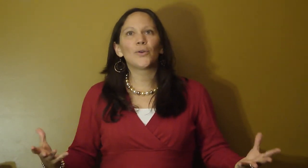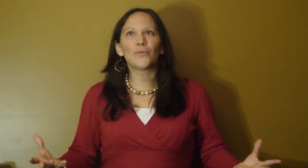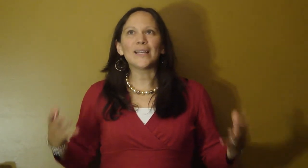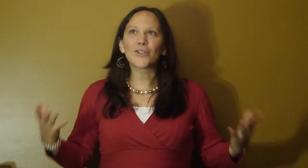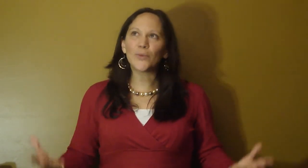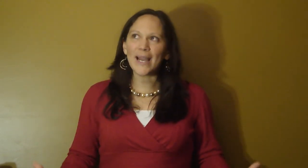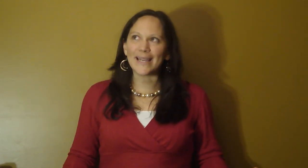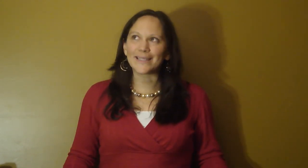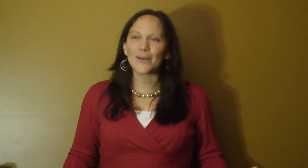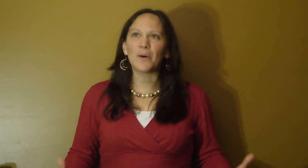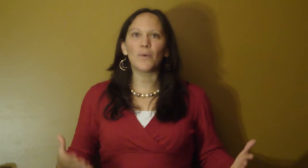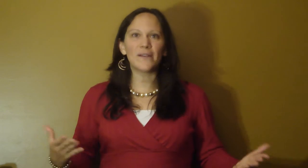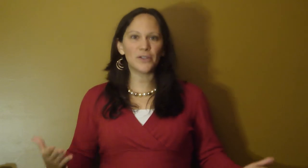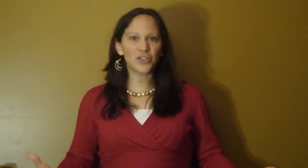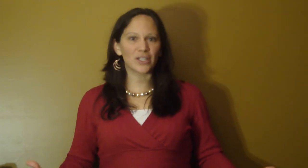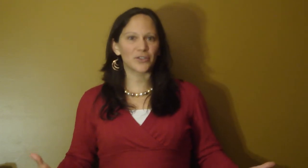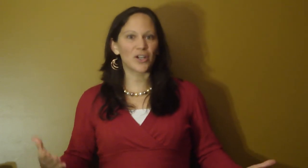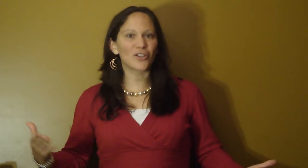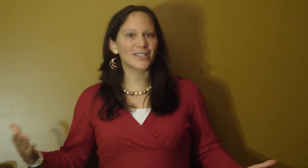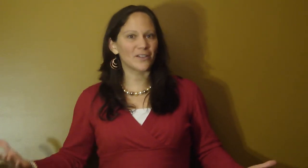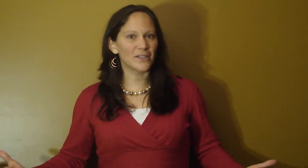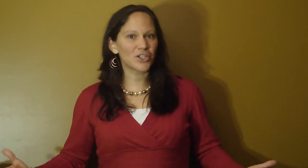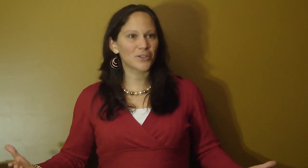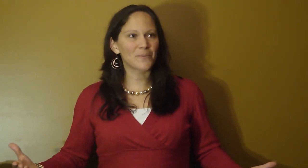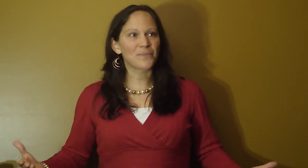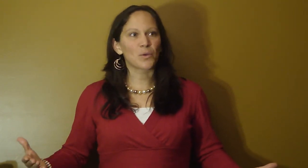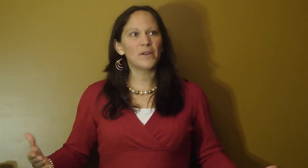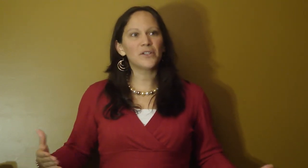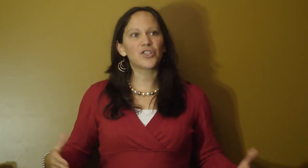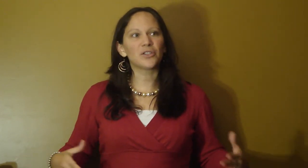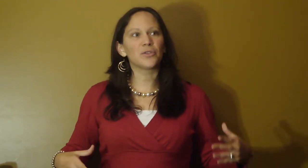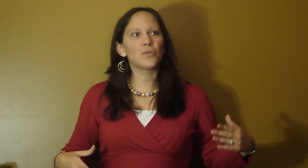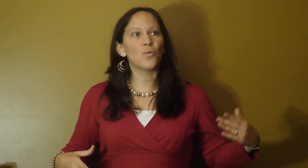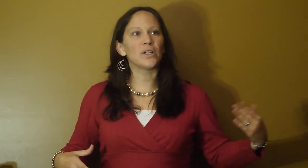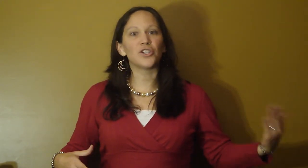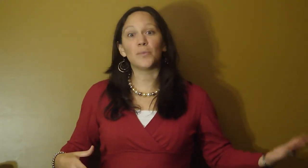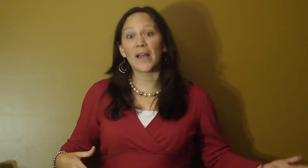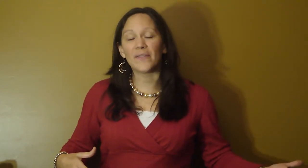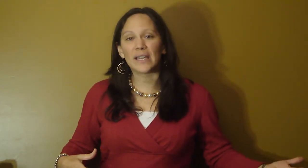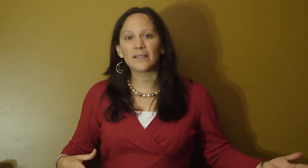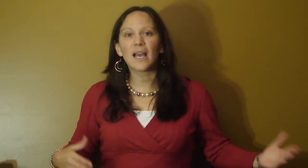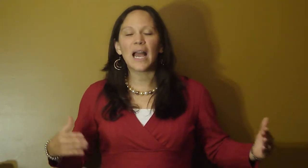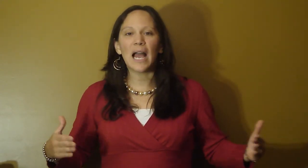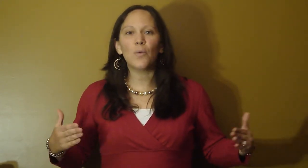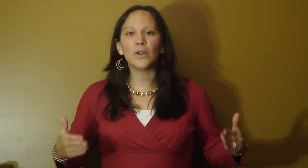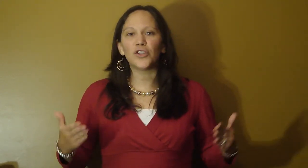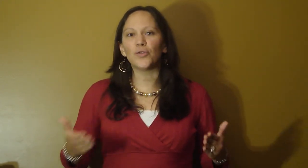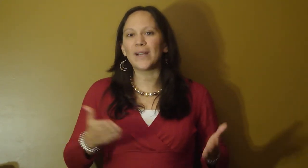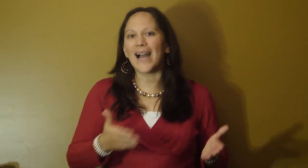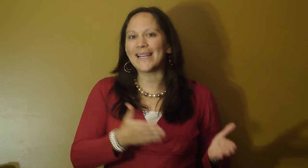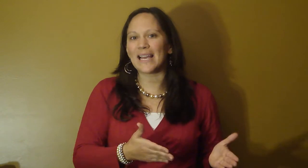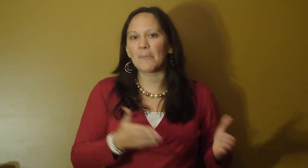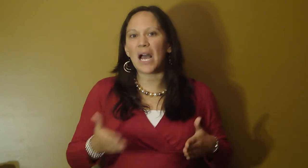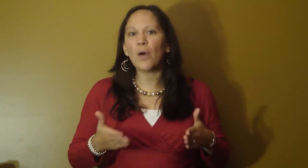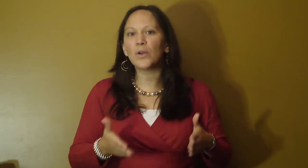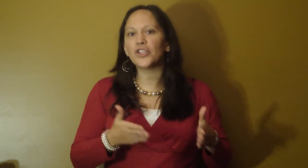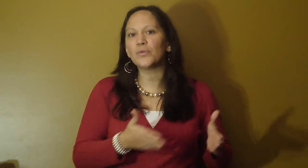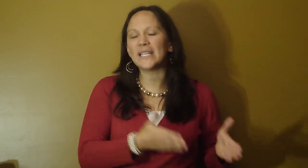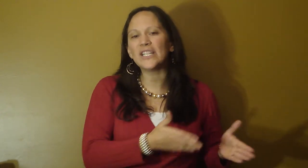That's great. But what if your children are selfish? What if your children want to do bad things? How will you guide them? How will you teach